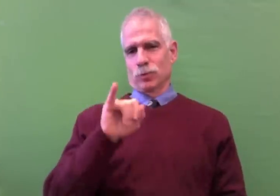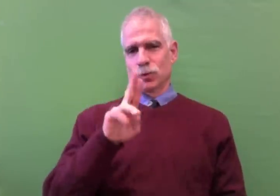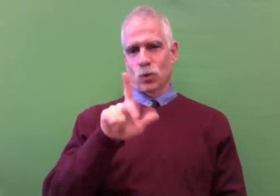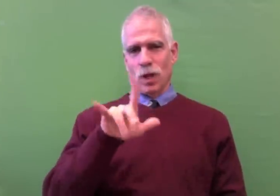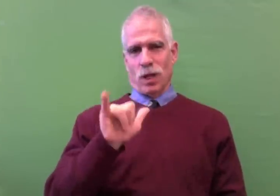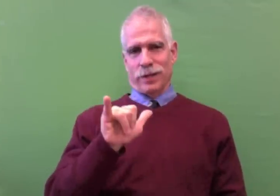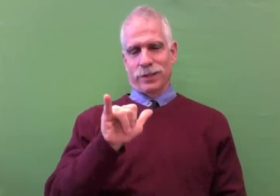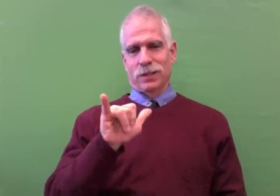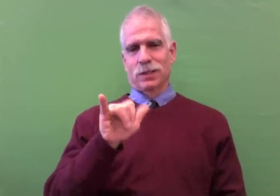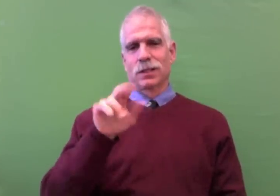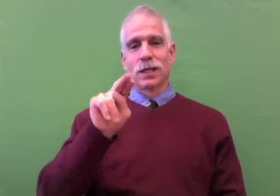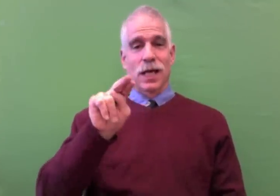points.